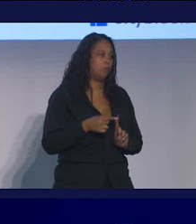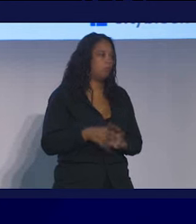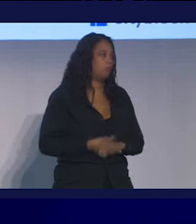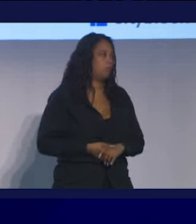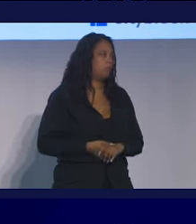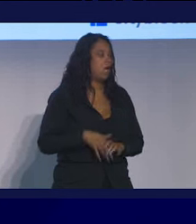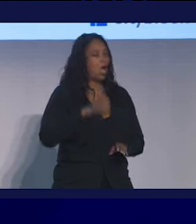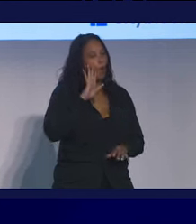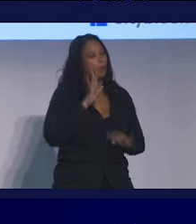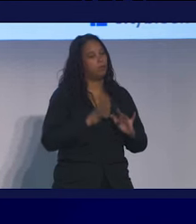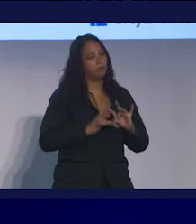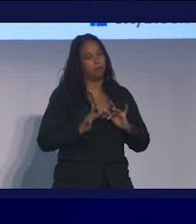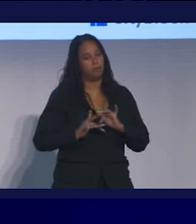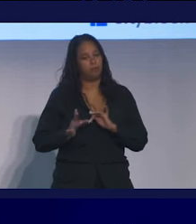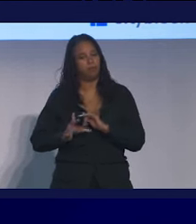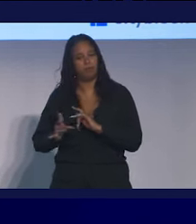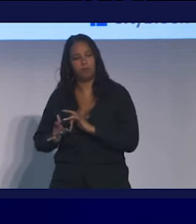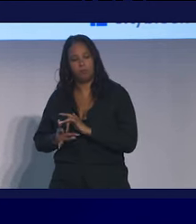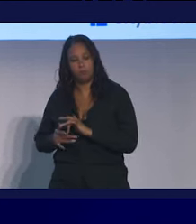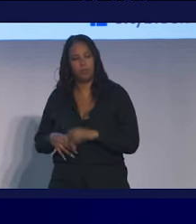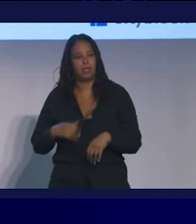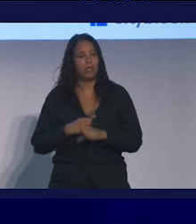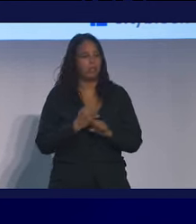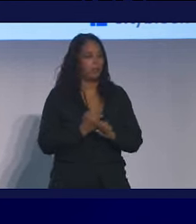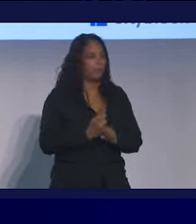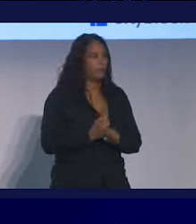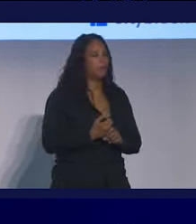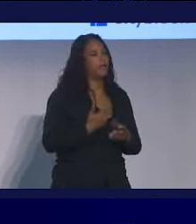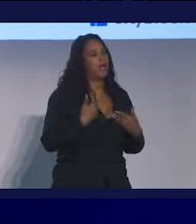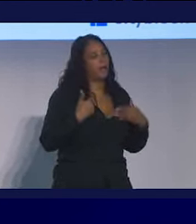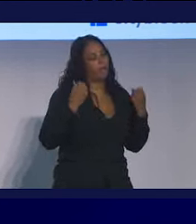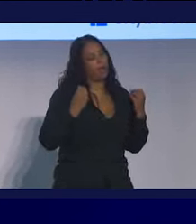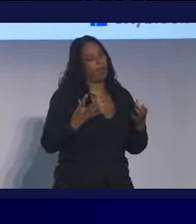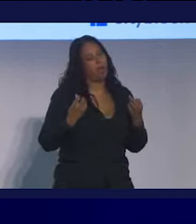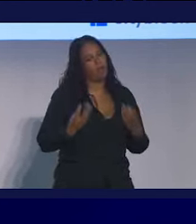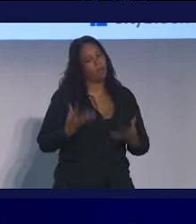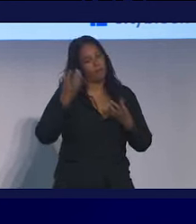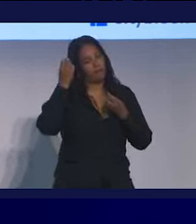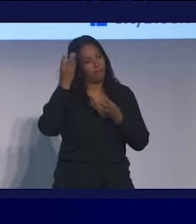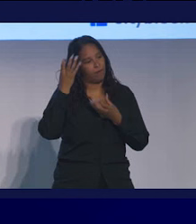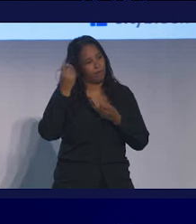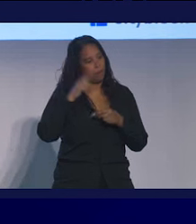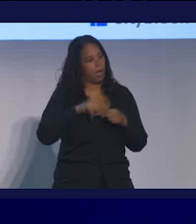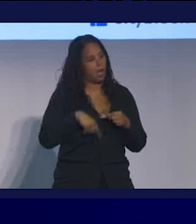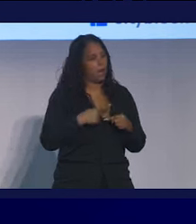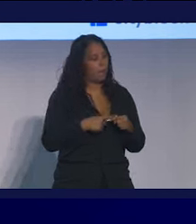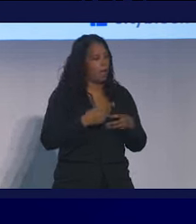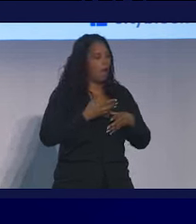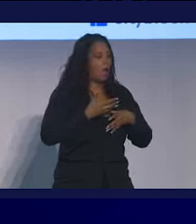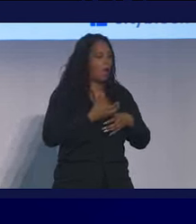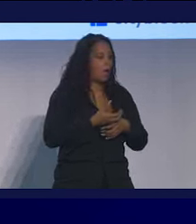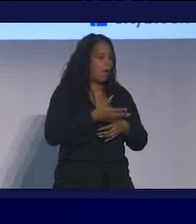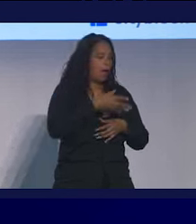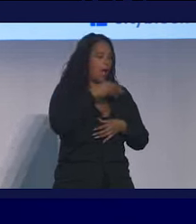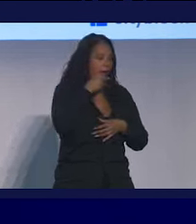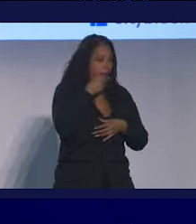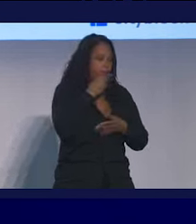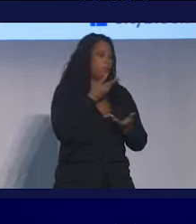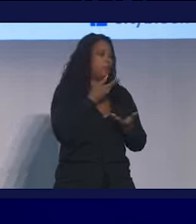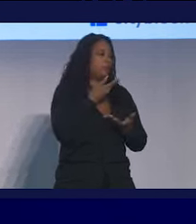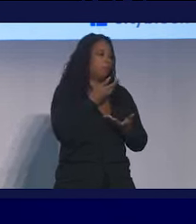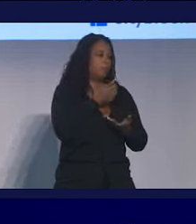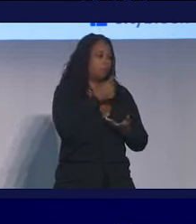I'm going to skip through some of these slides but I can make them available later. There's a lot of data here about confidence in the healthcare system and how that's been eroding over time.